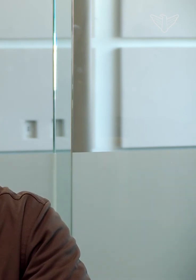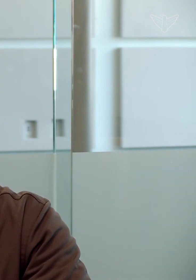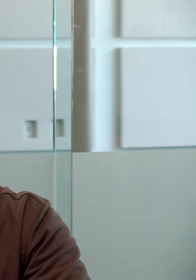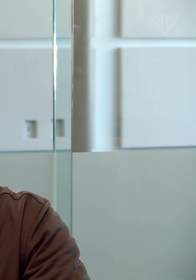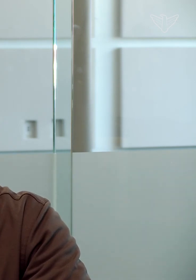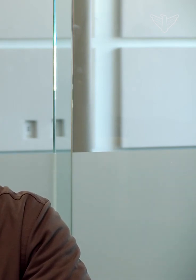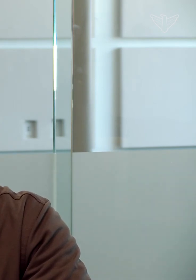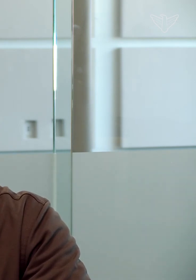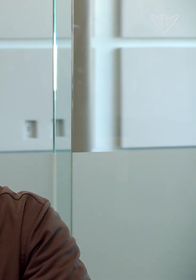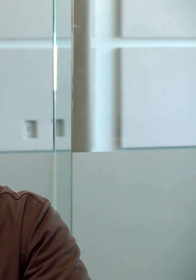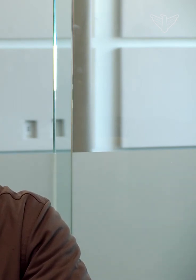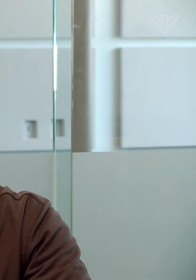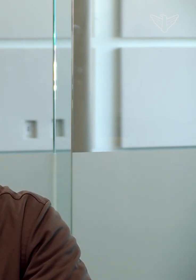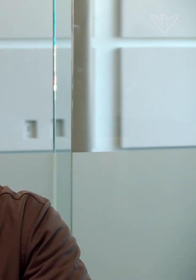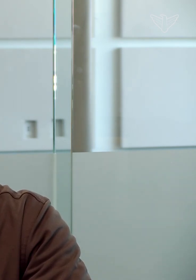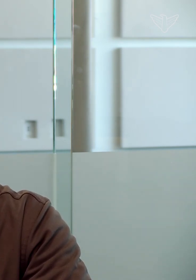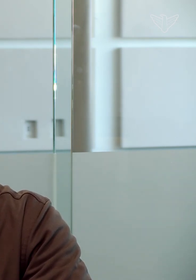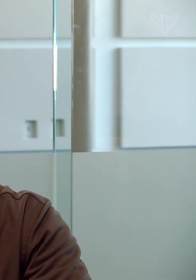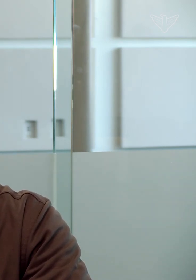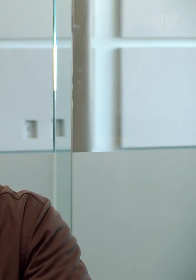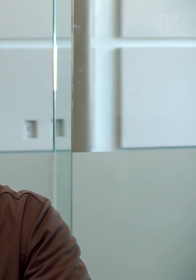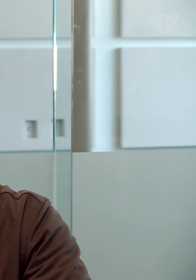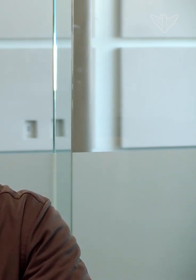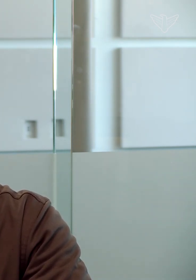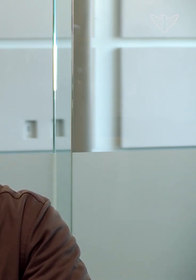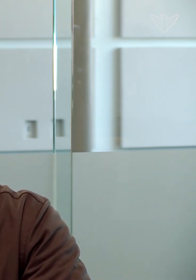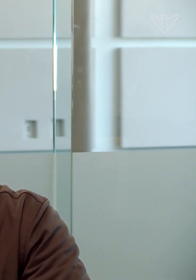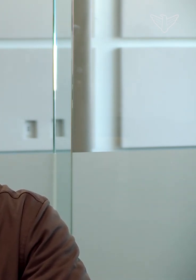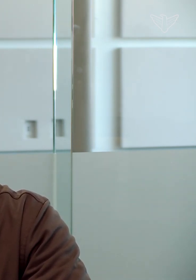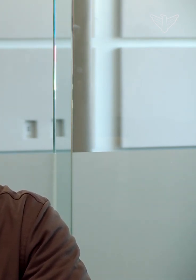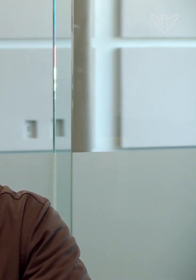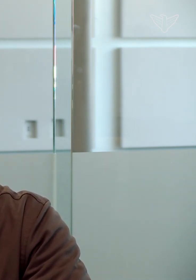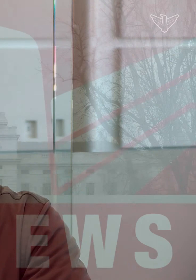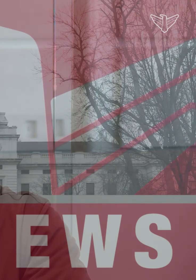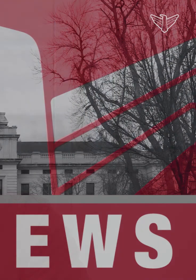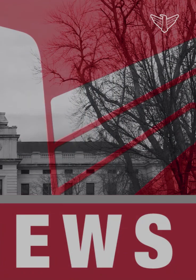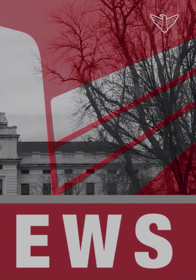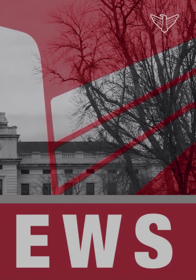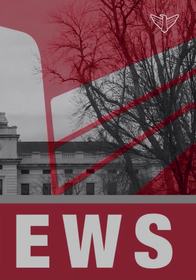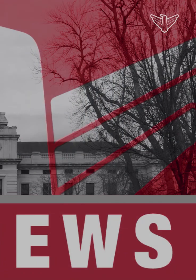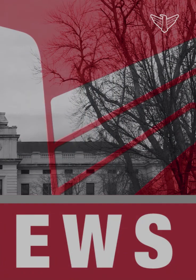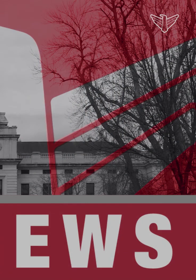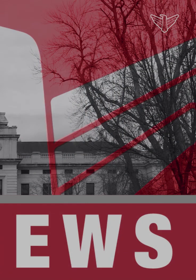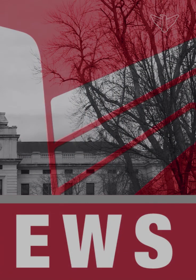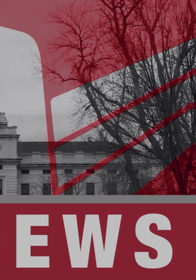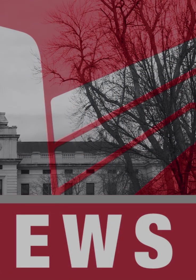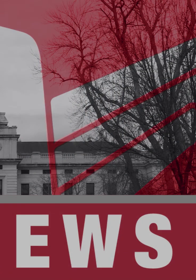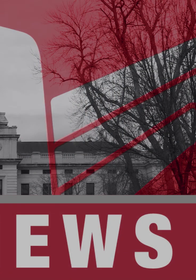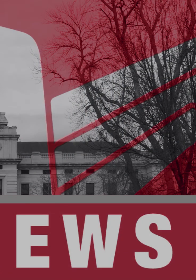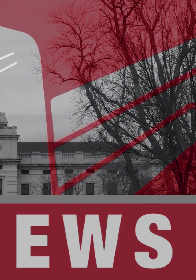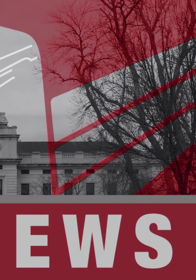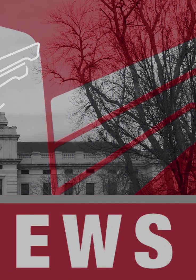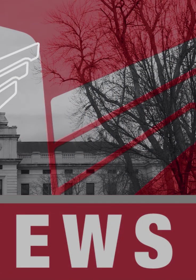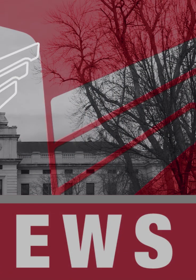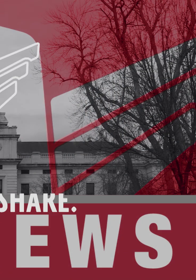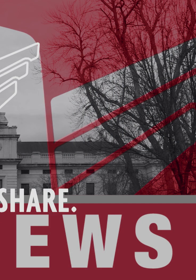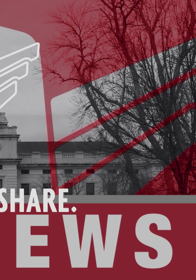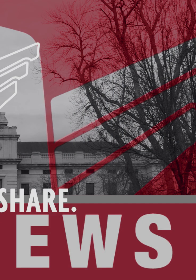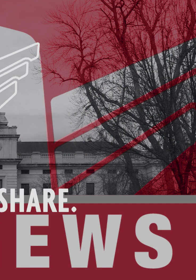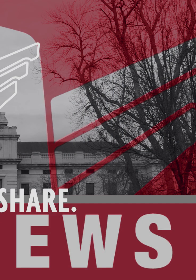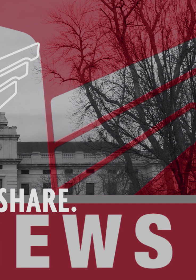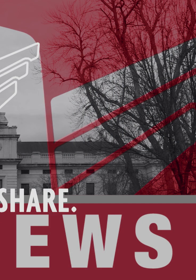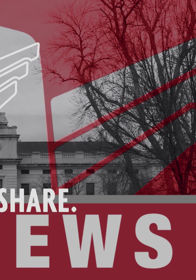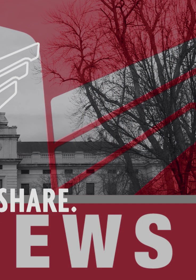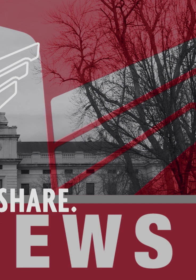-Americans to engage with her on ideas that could make a long-term difference in policing. For South Dakota Public Broadcasting, I'm Seth